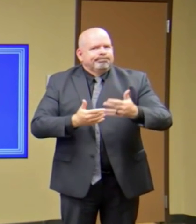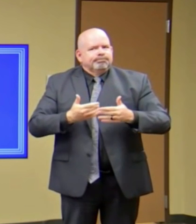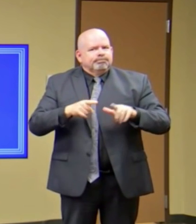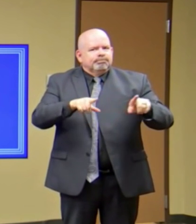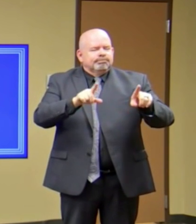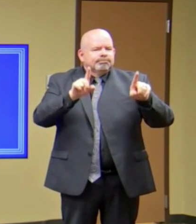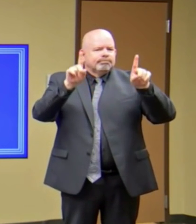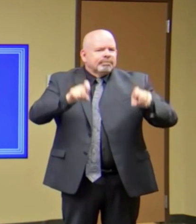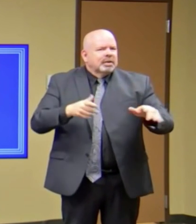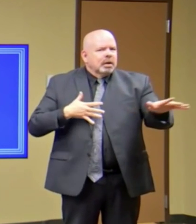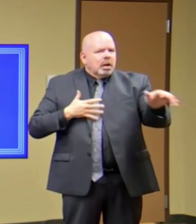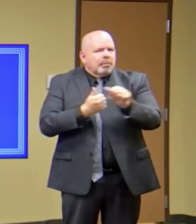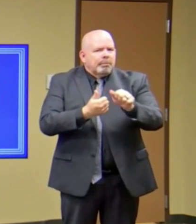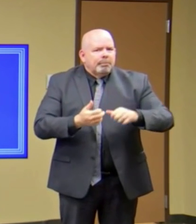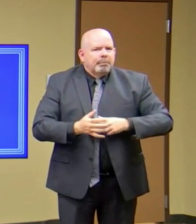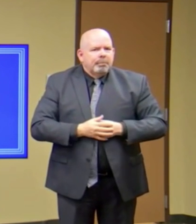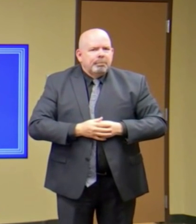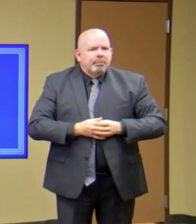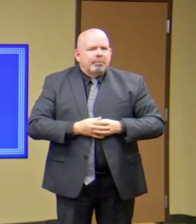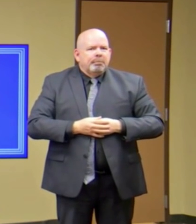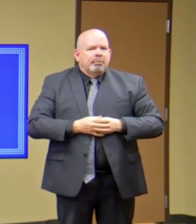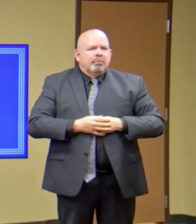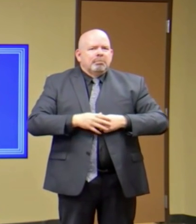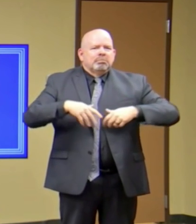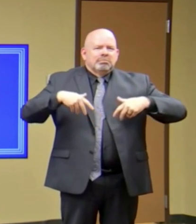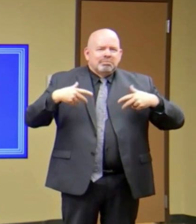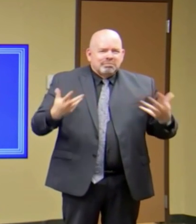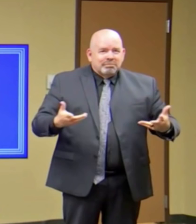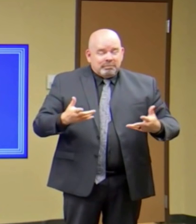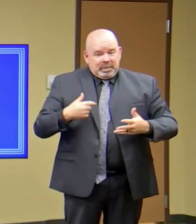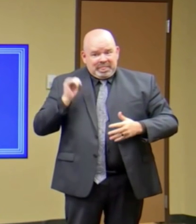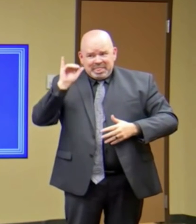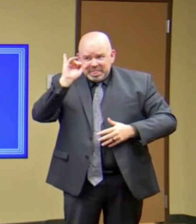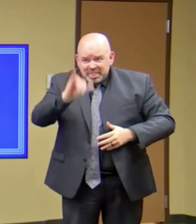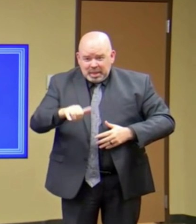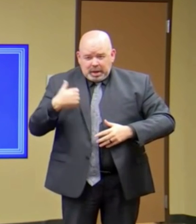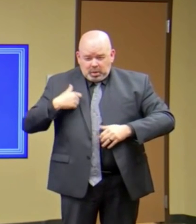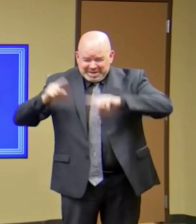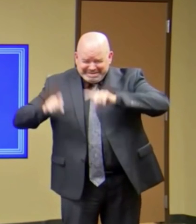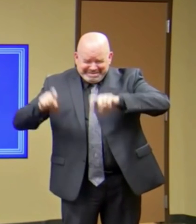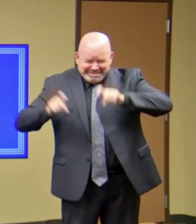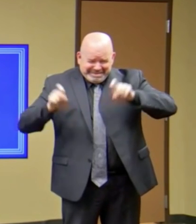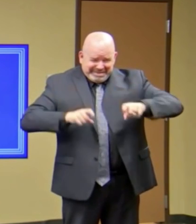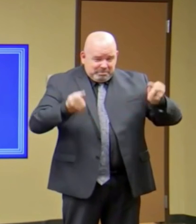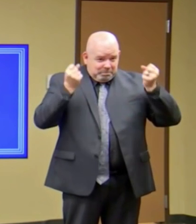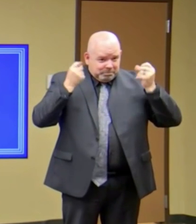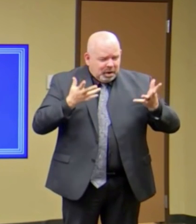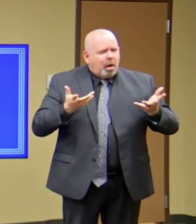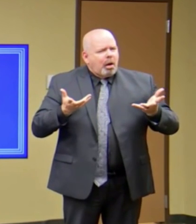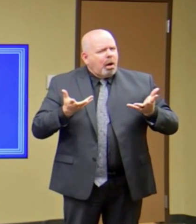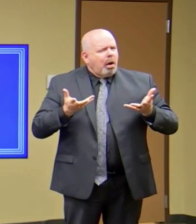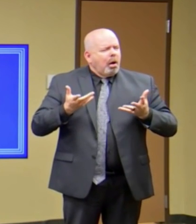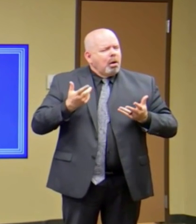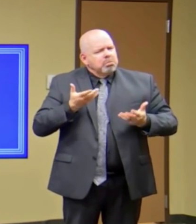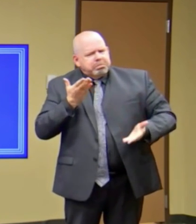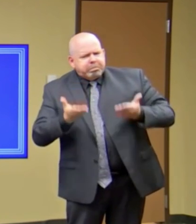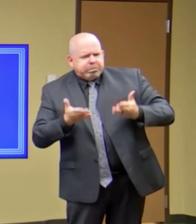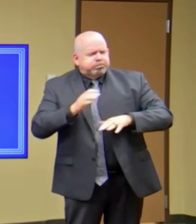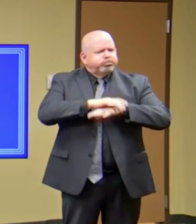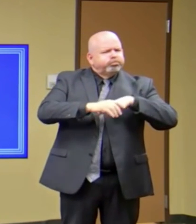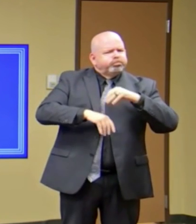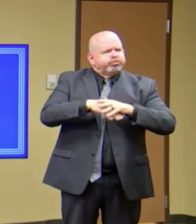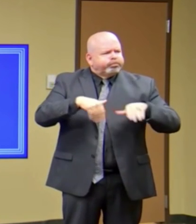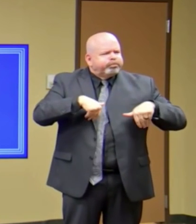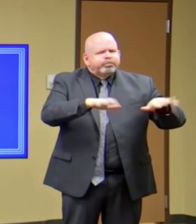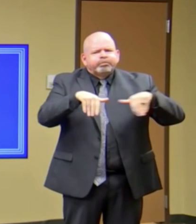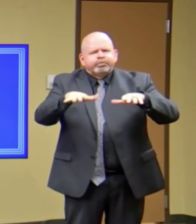economy for me to feel comfortable going out and doing this thing that I want to do because I've been cooped up in my house. And the